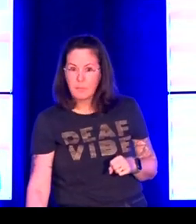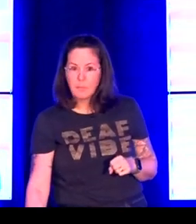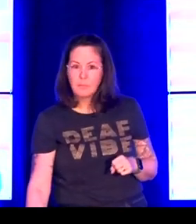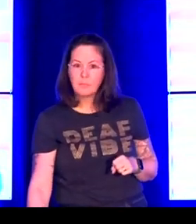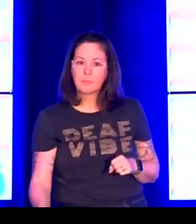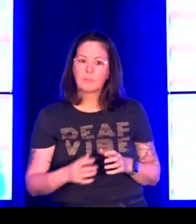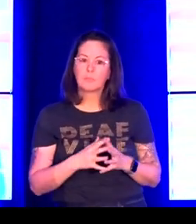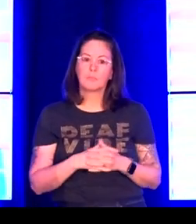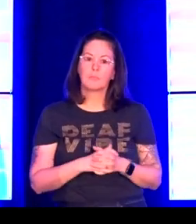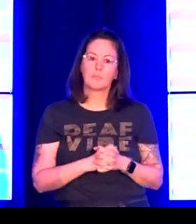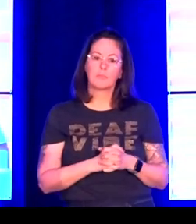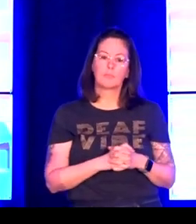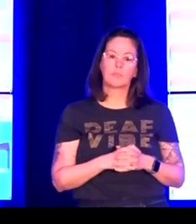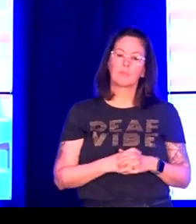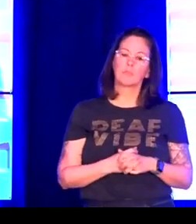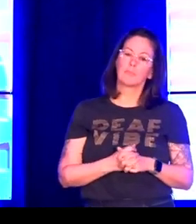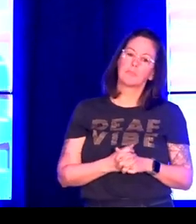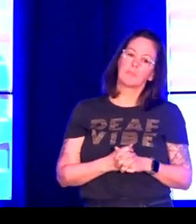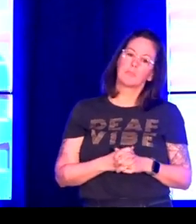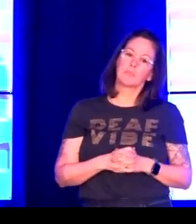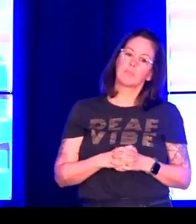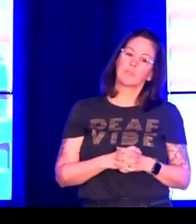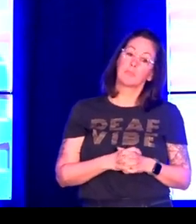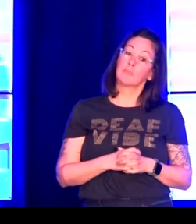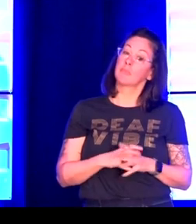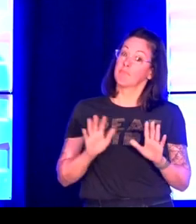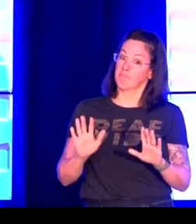example of why glossing is so problematic